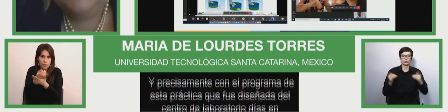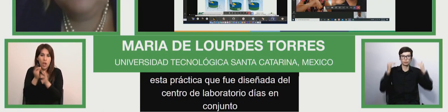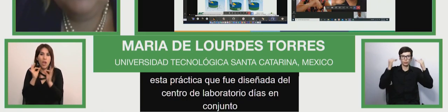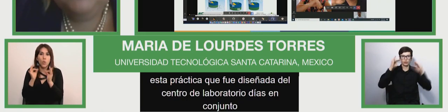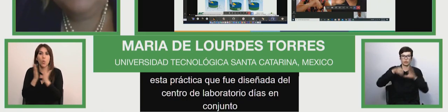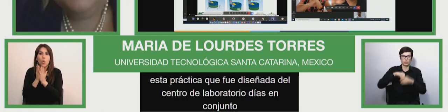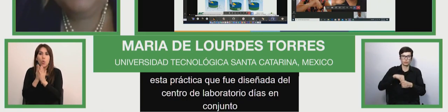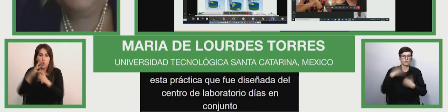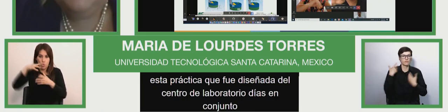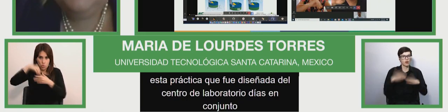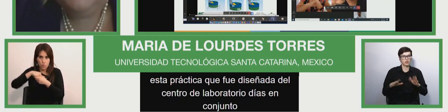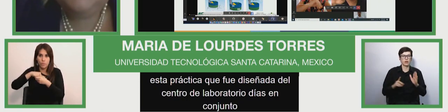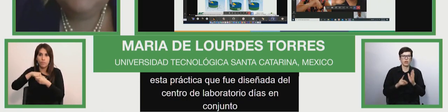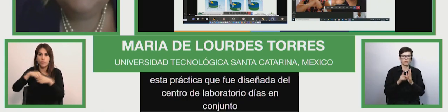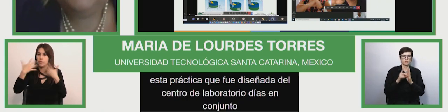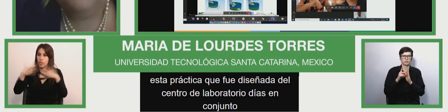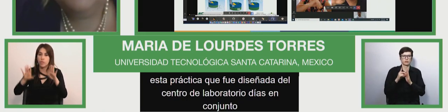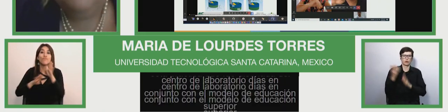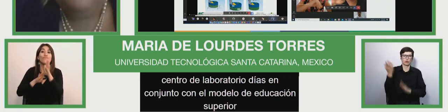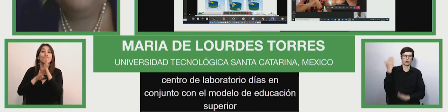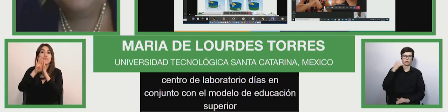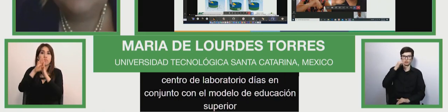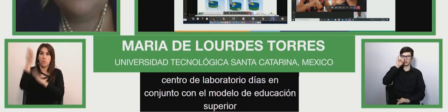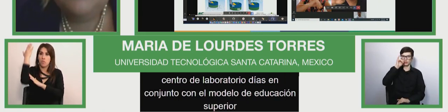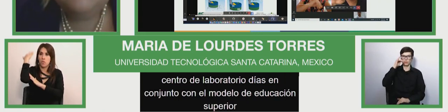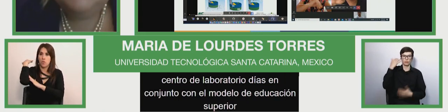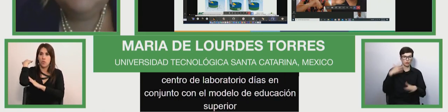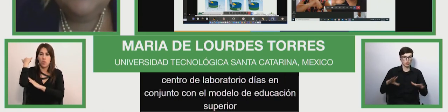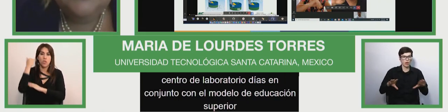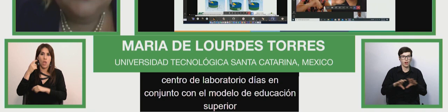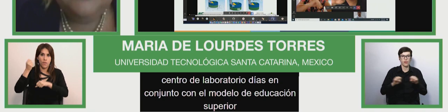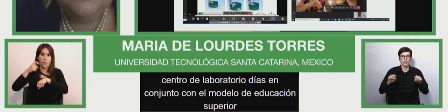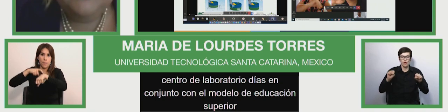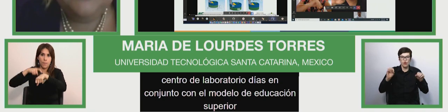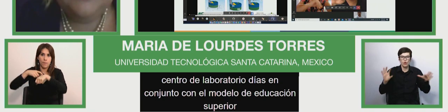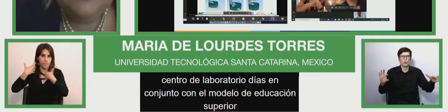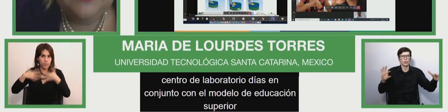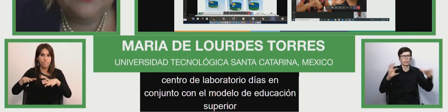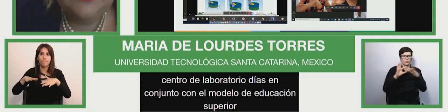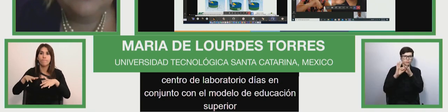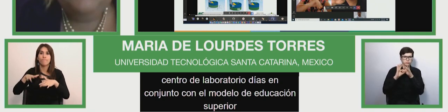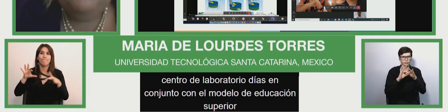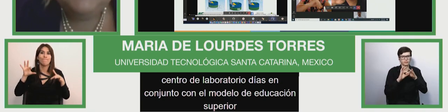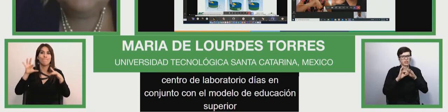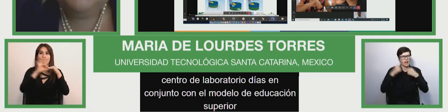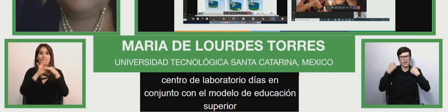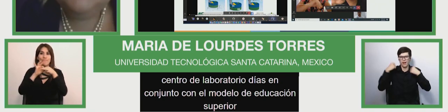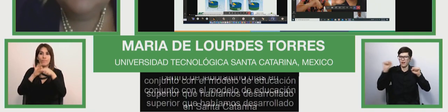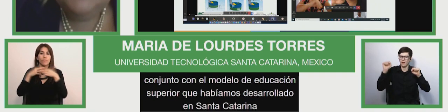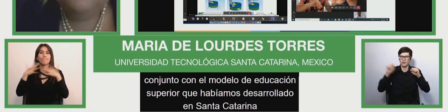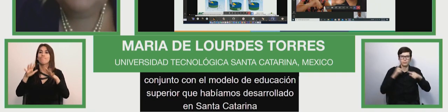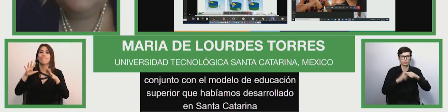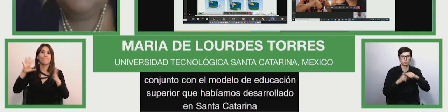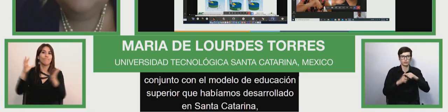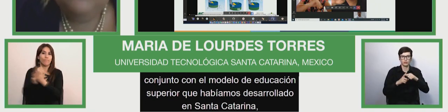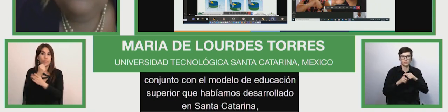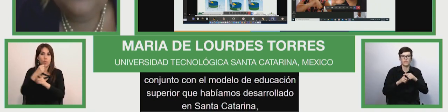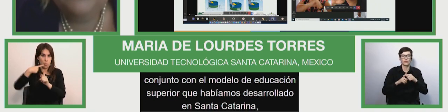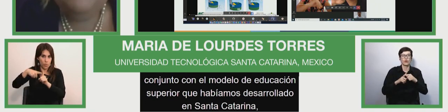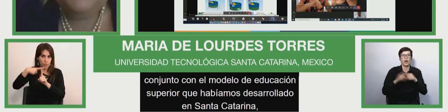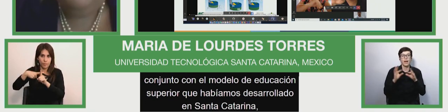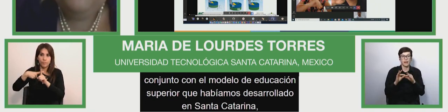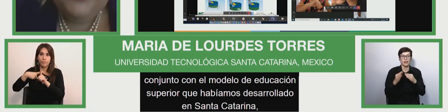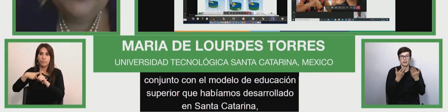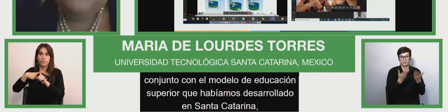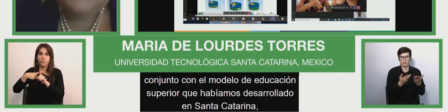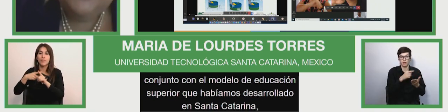tested through the laboratory testing in together with the more education model inclusive education model